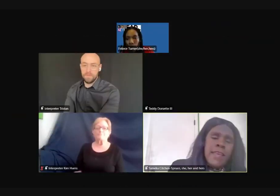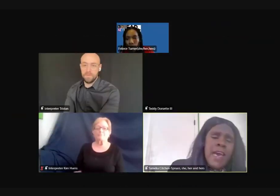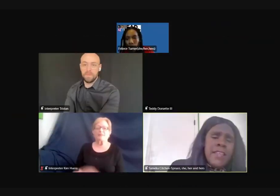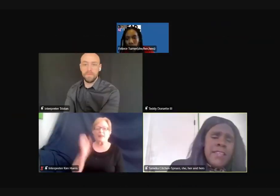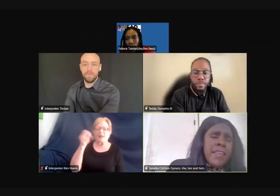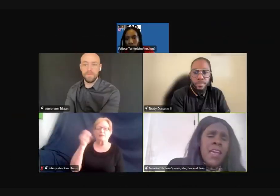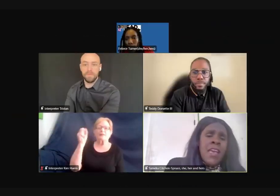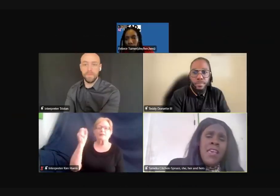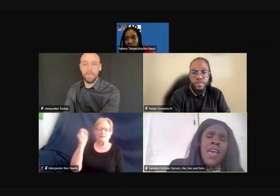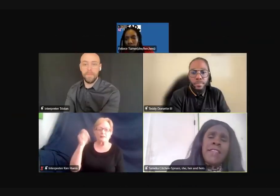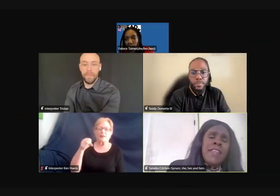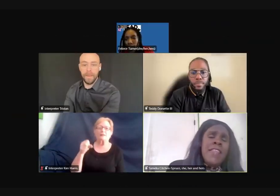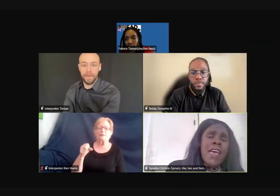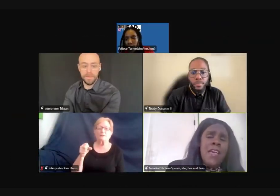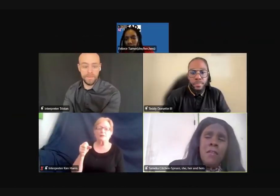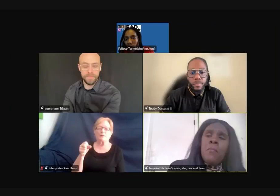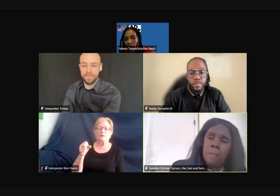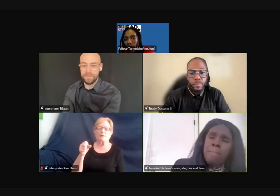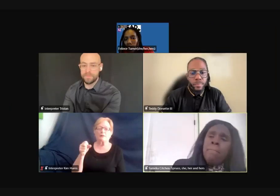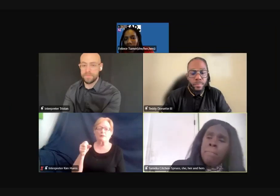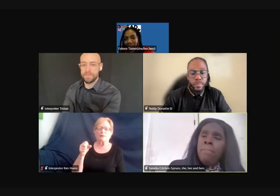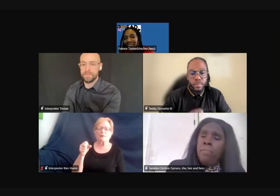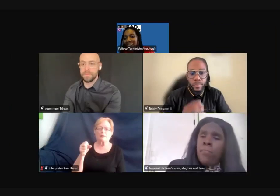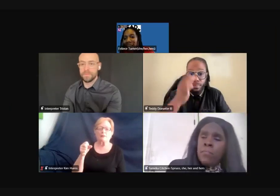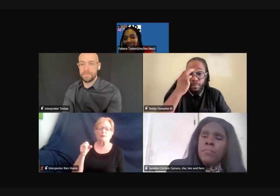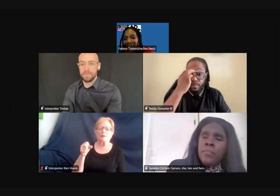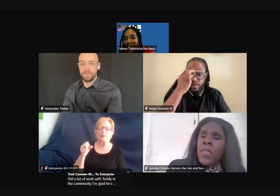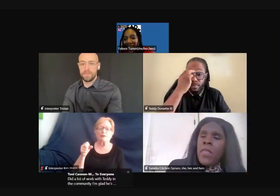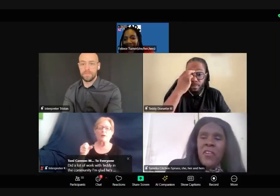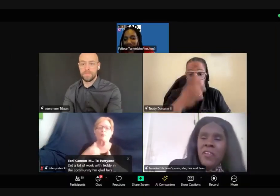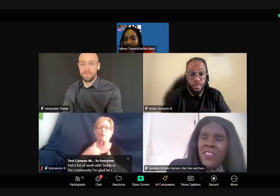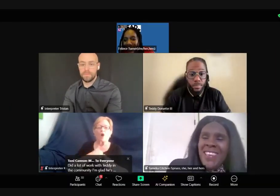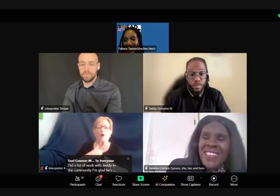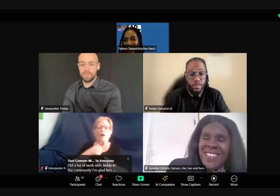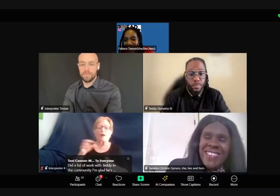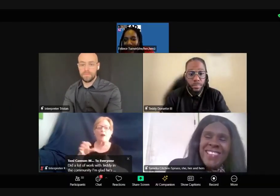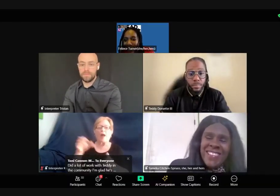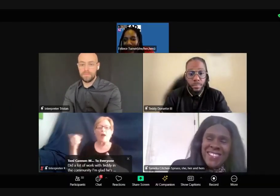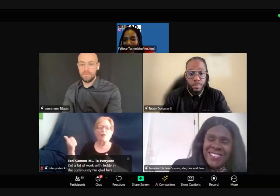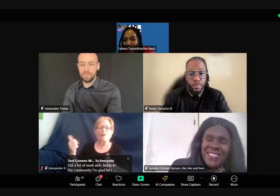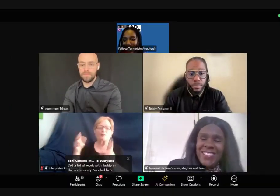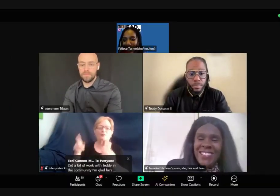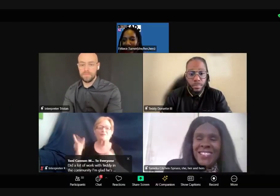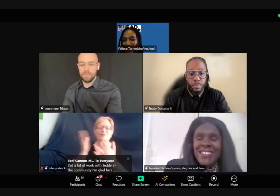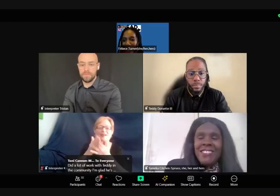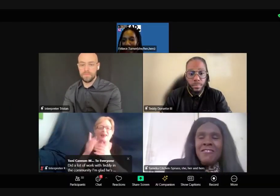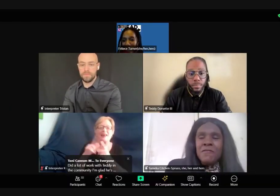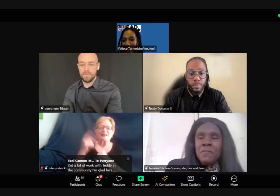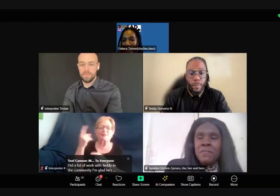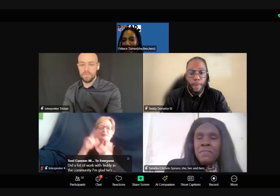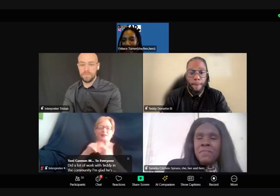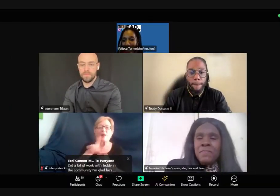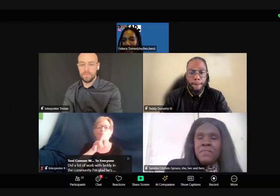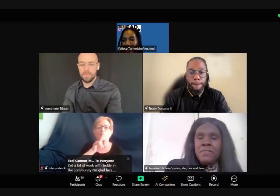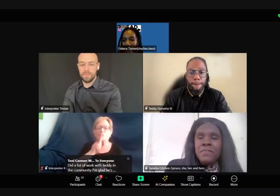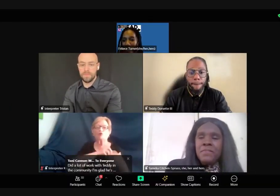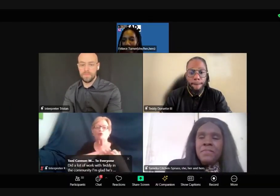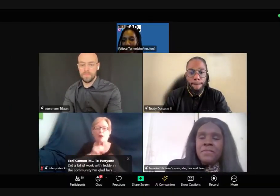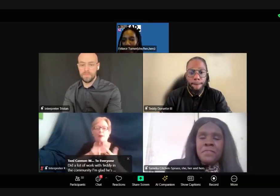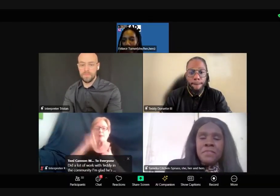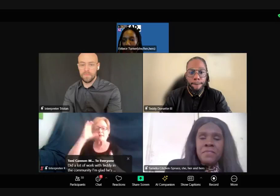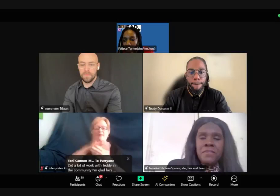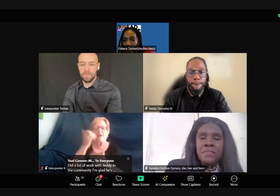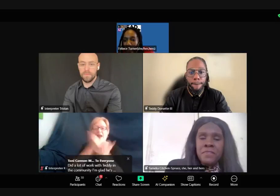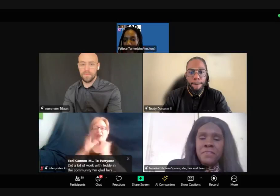Yes, yes, yes. chat, I'm sorry. Chelsea says, I really, I really strongly believe that every company